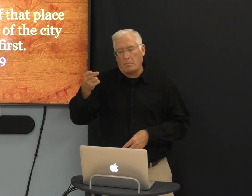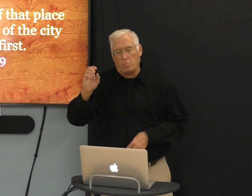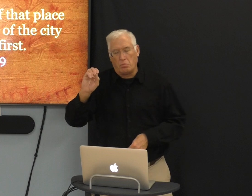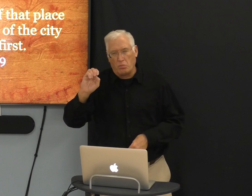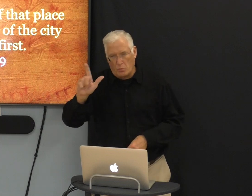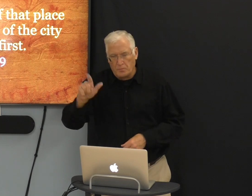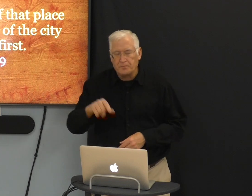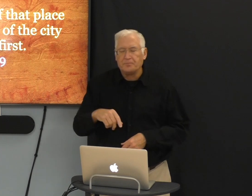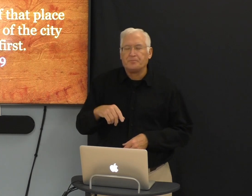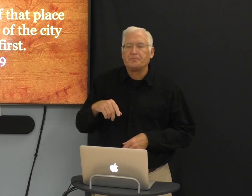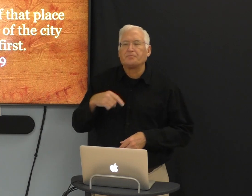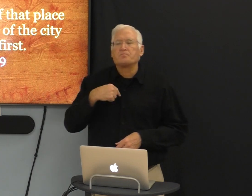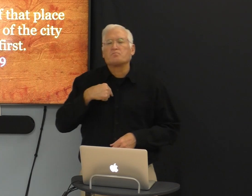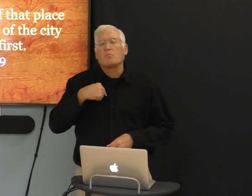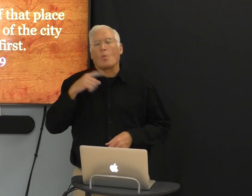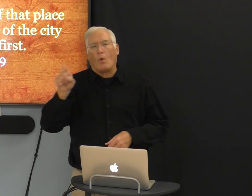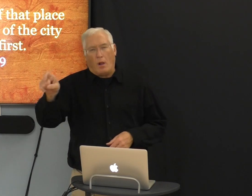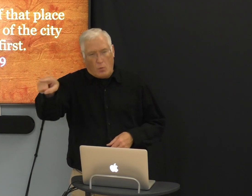But Jacob called it Bethel.